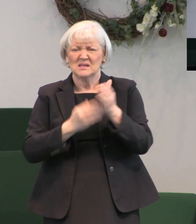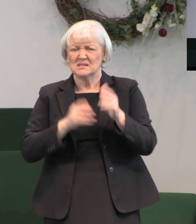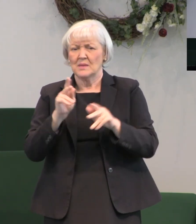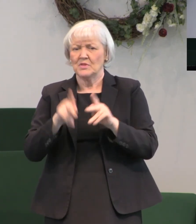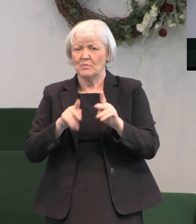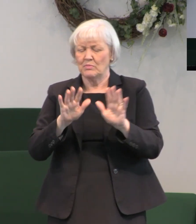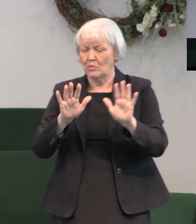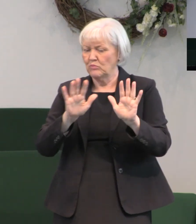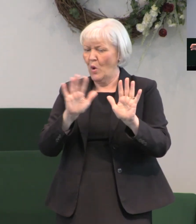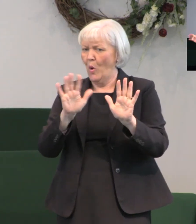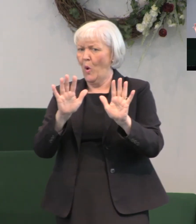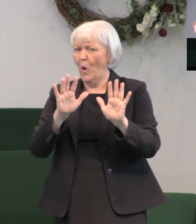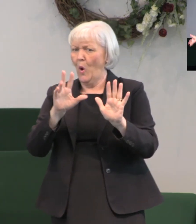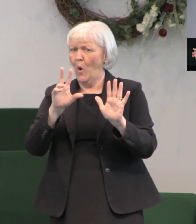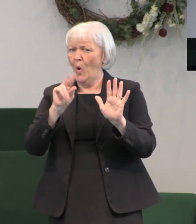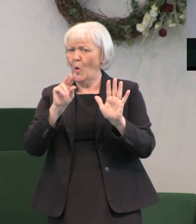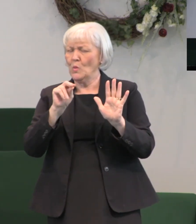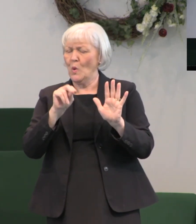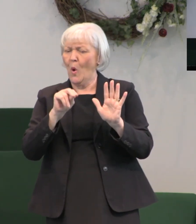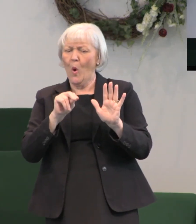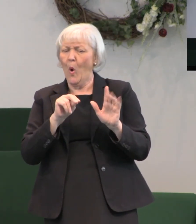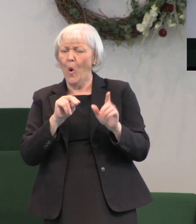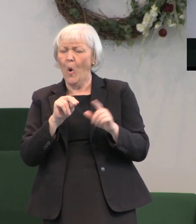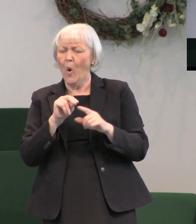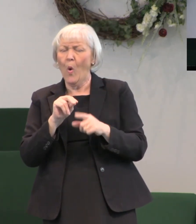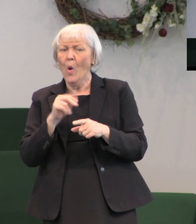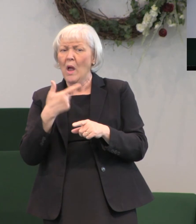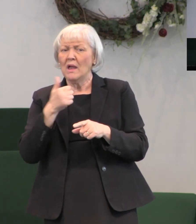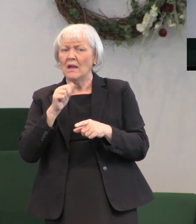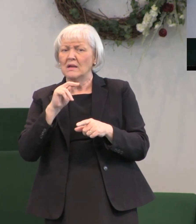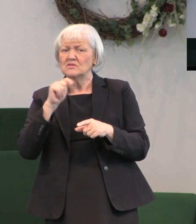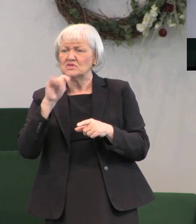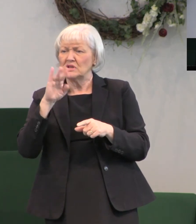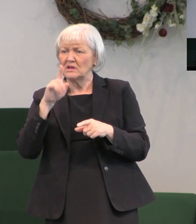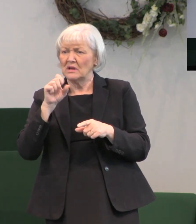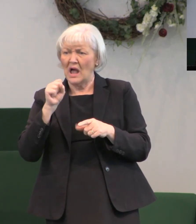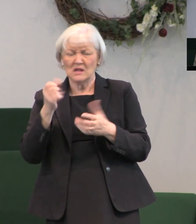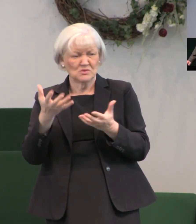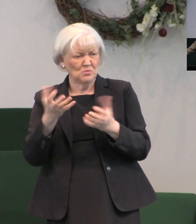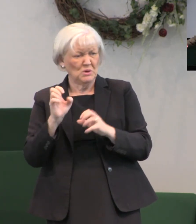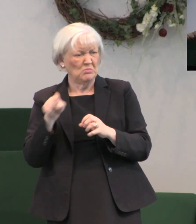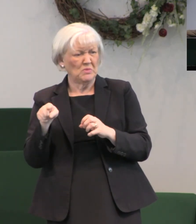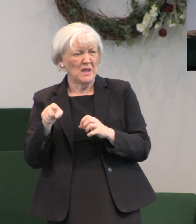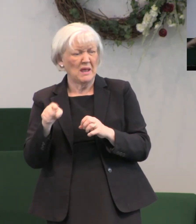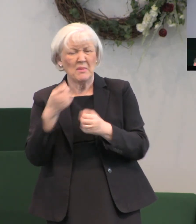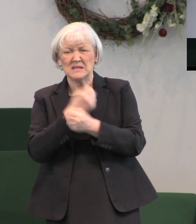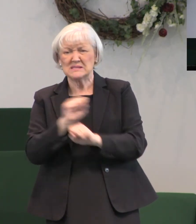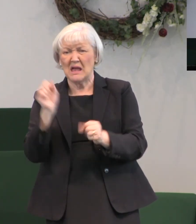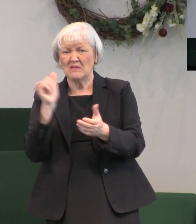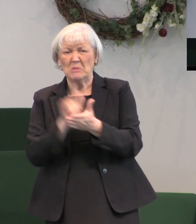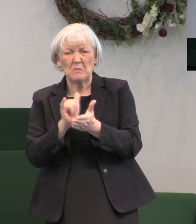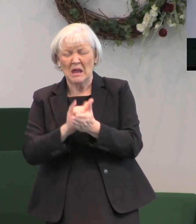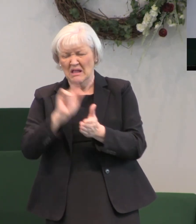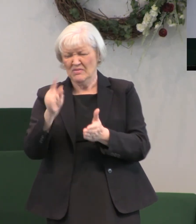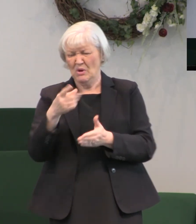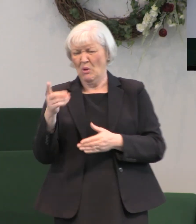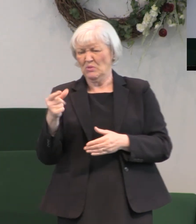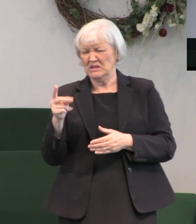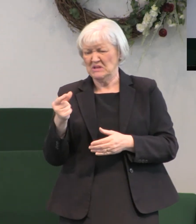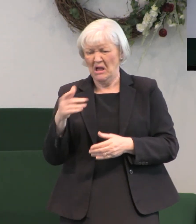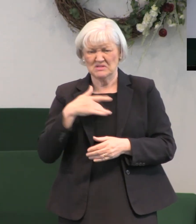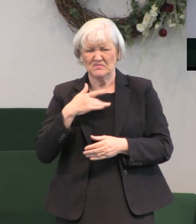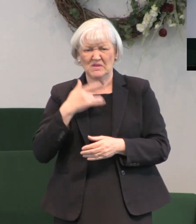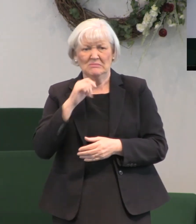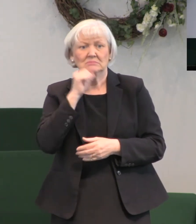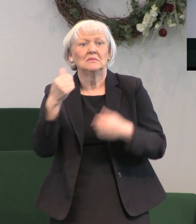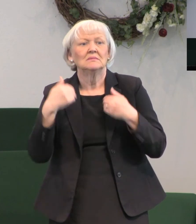objected they said oh no these Gentiles we don't want them they can't be saved they're just dogs we don't even think they have souls